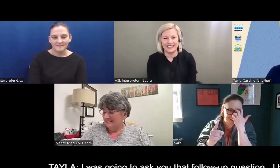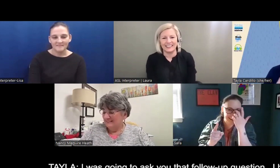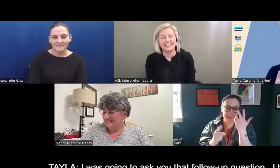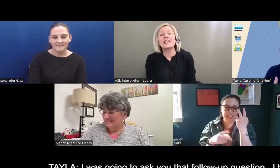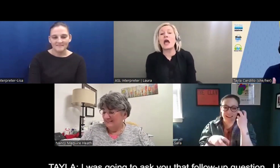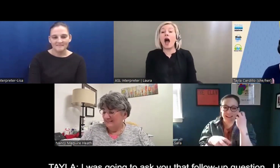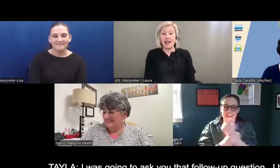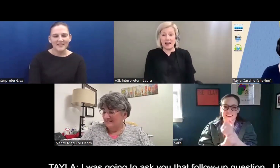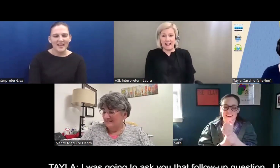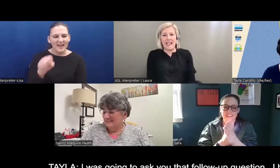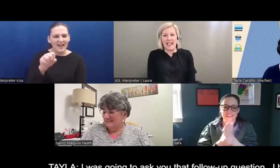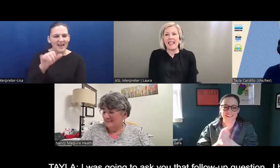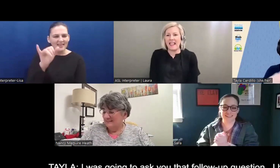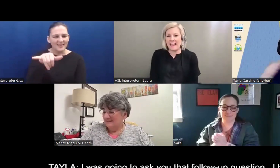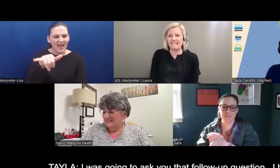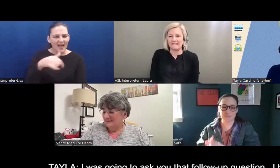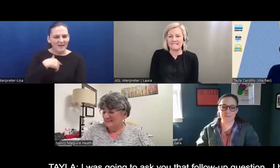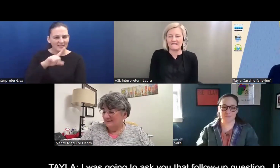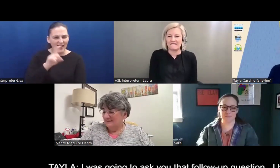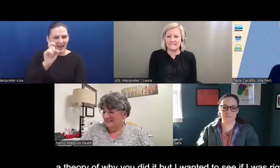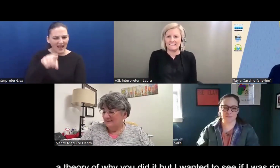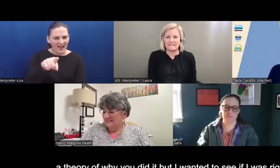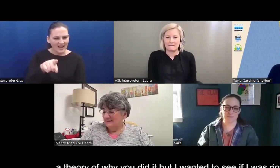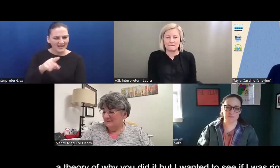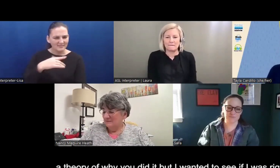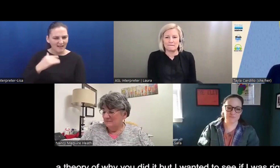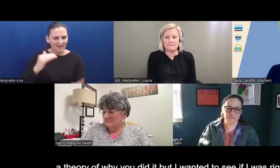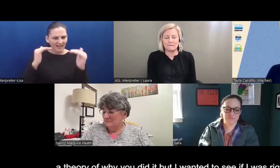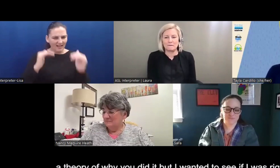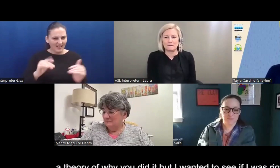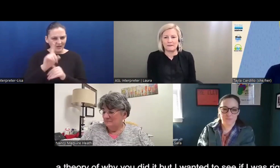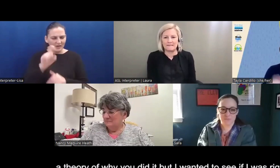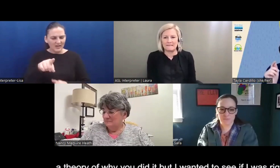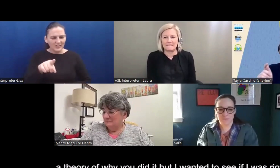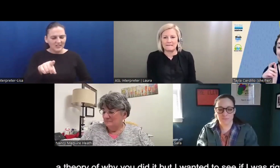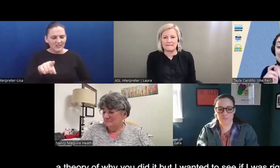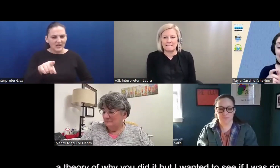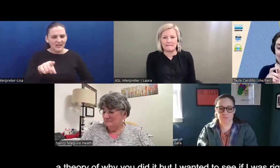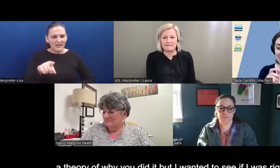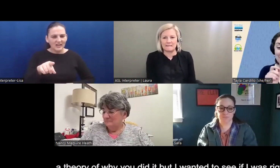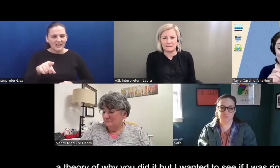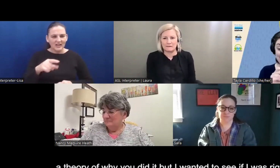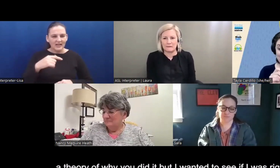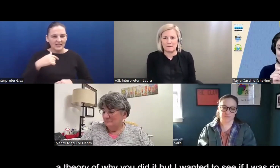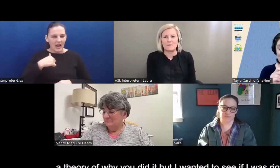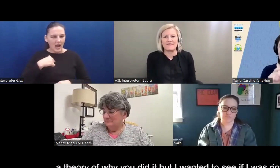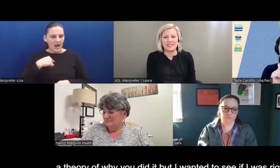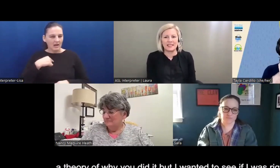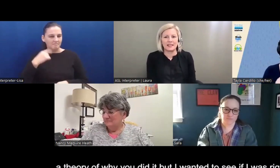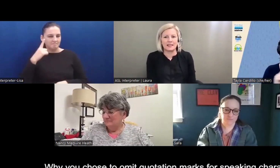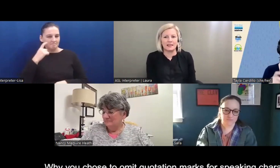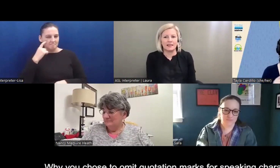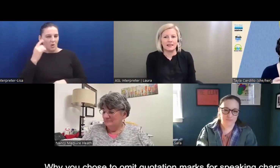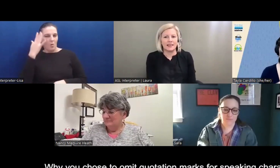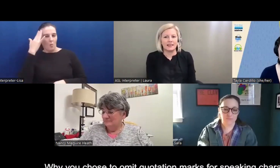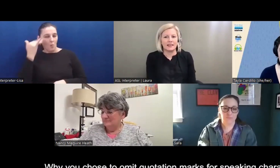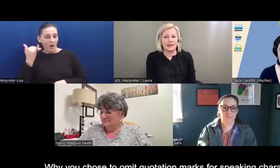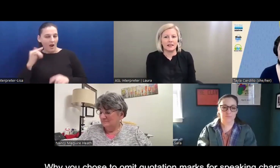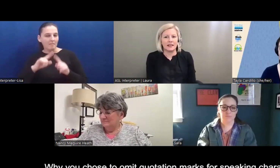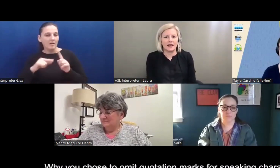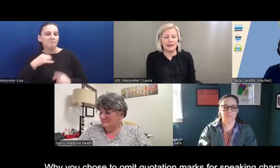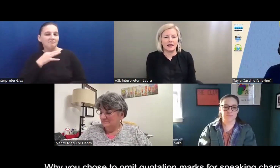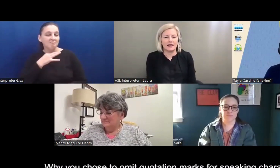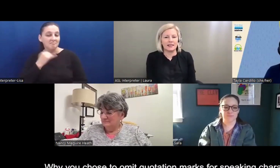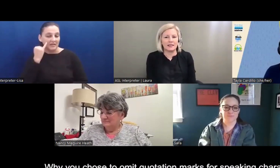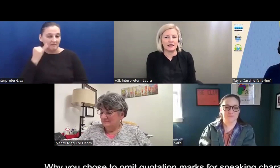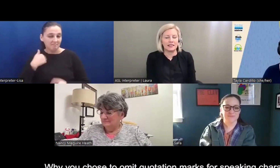Okay. Because I was going to ask you, that was going to be my follow-up question was, uh, because I have a theory of why you did it, but I want to see if I'm